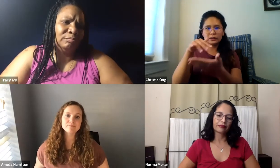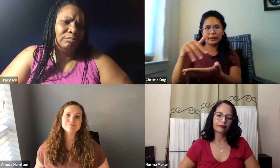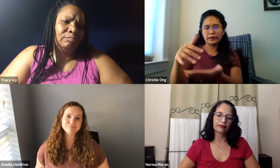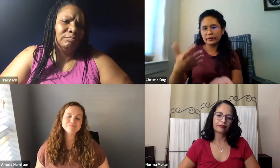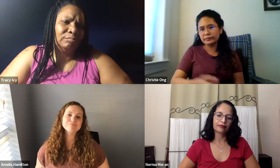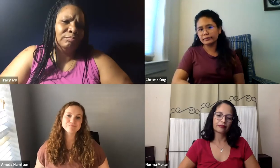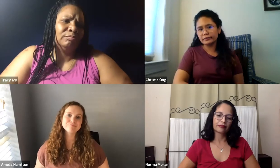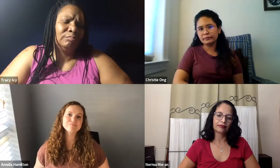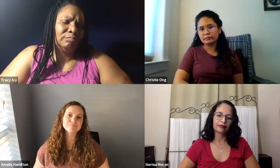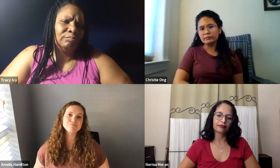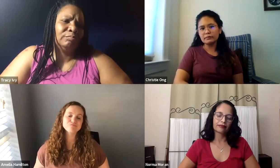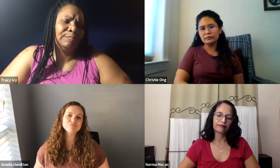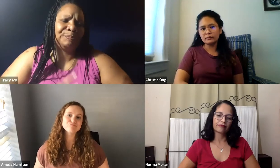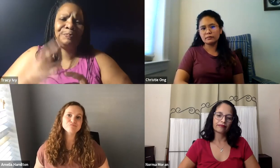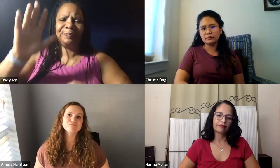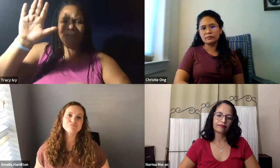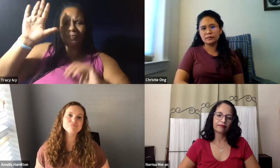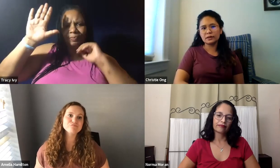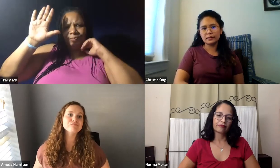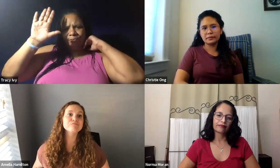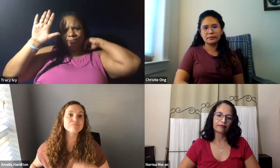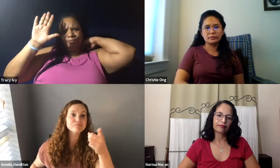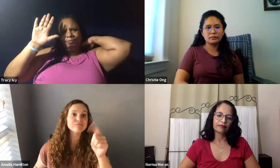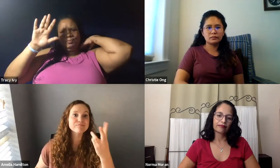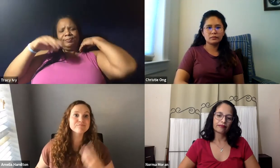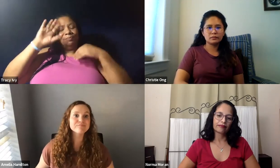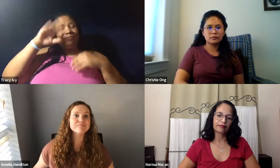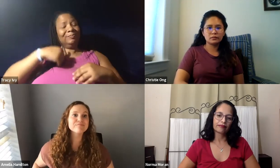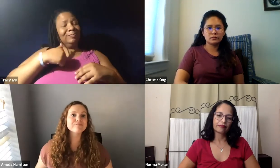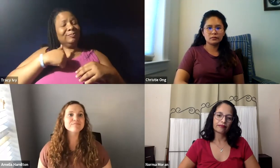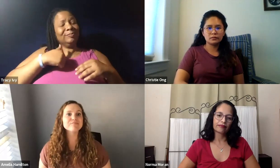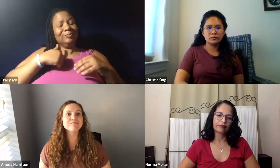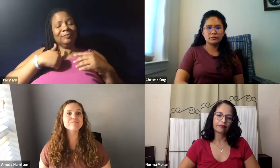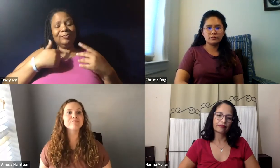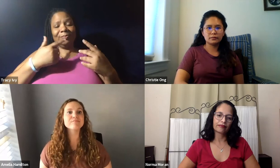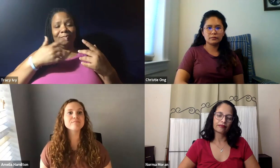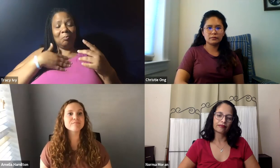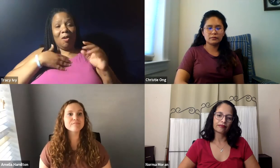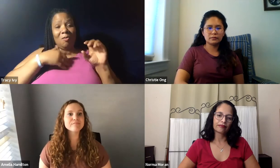to encourage students to go and see all the support that is available would be really great to help these students with their studies. This is Tracy.